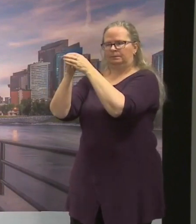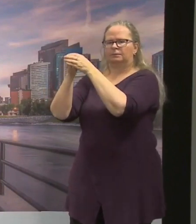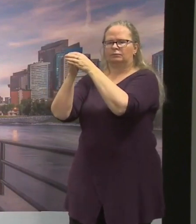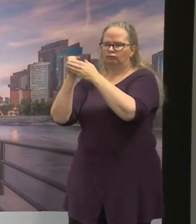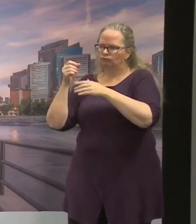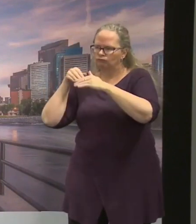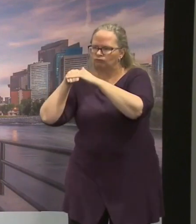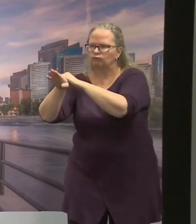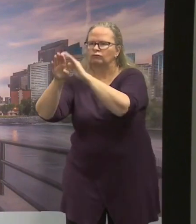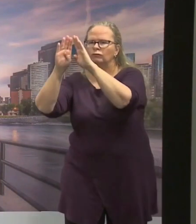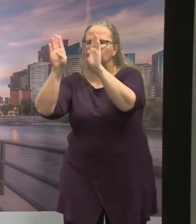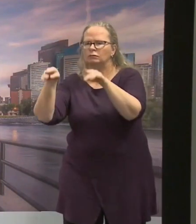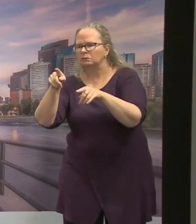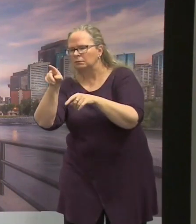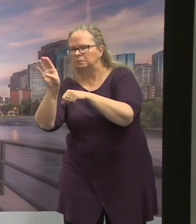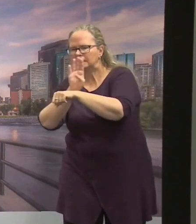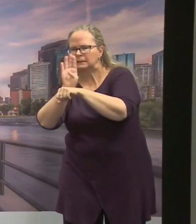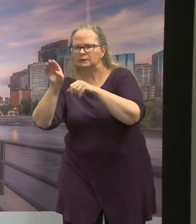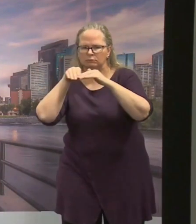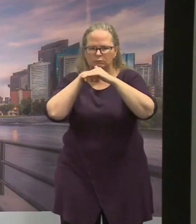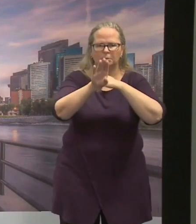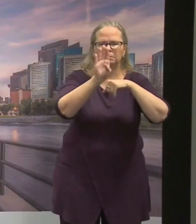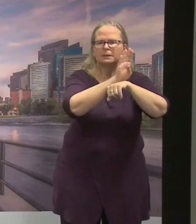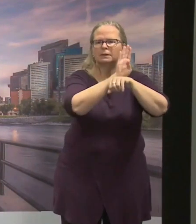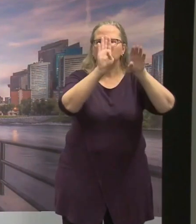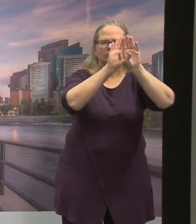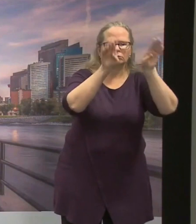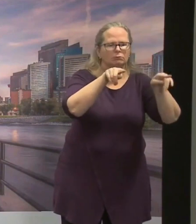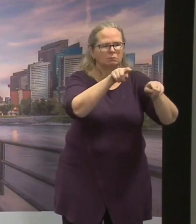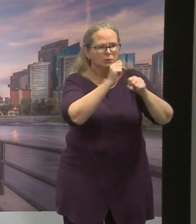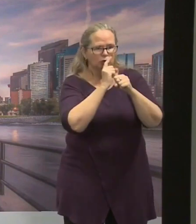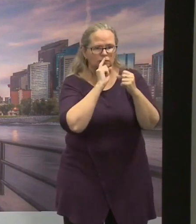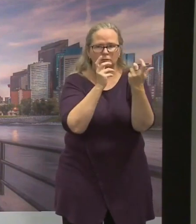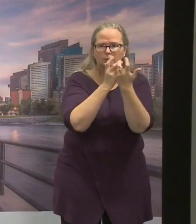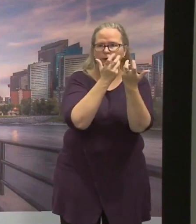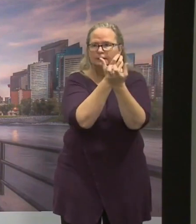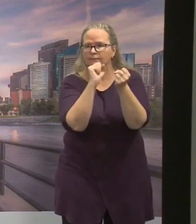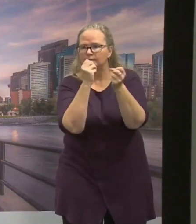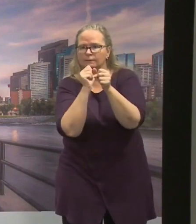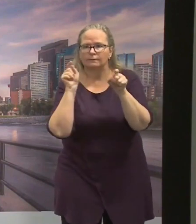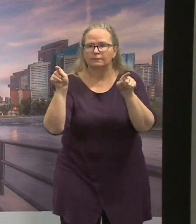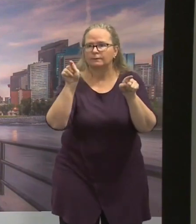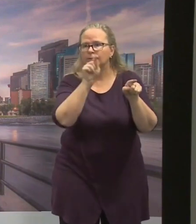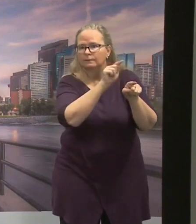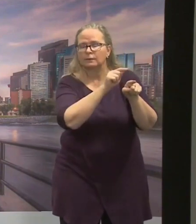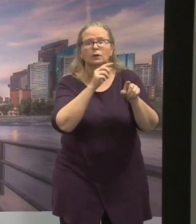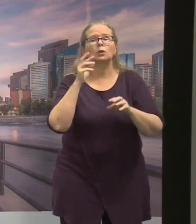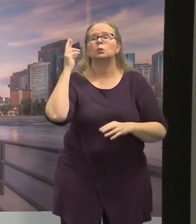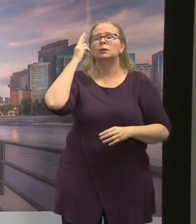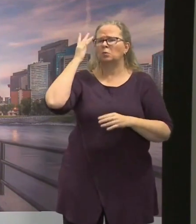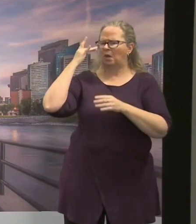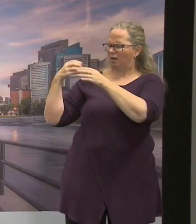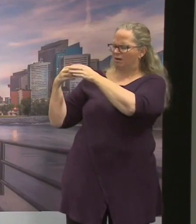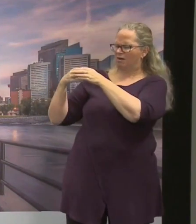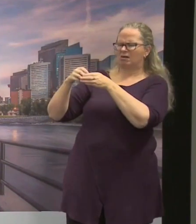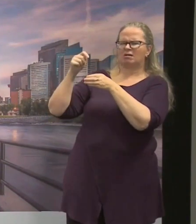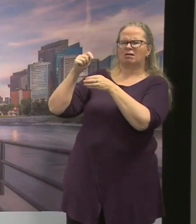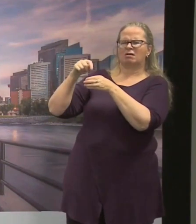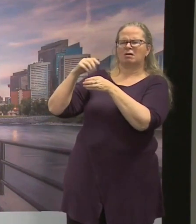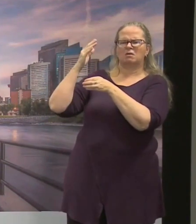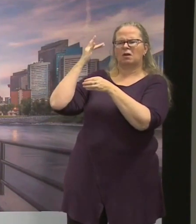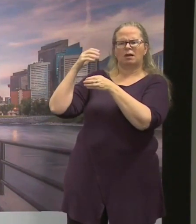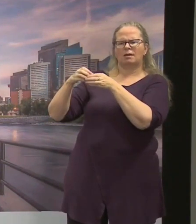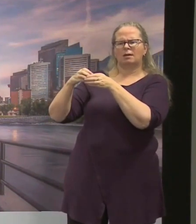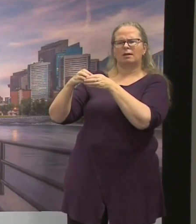with their leader. That team is going out and specifically, first off, trying to help people, and then secondly,